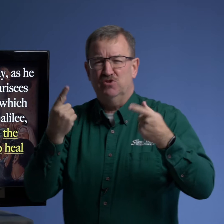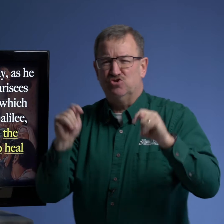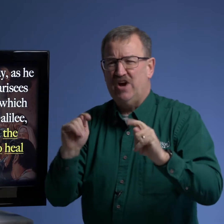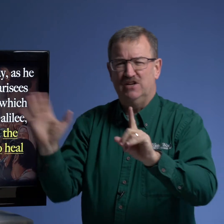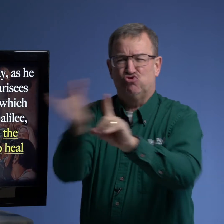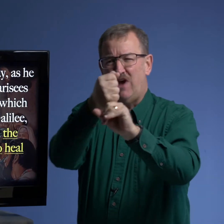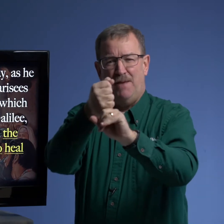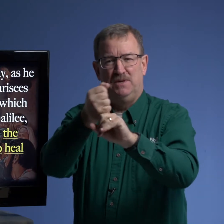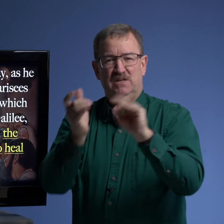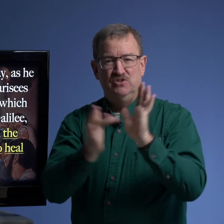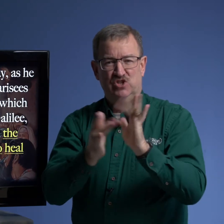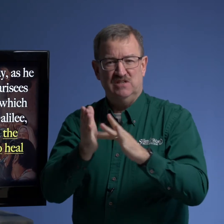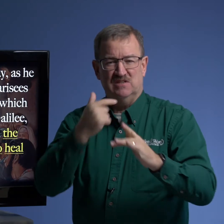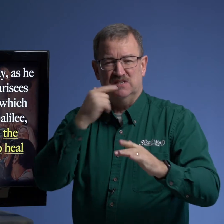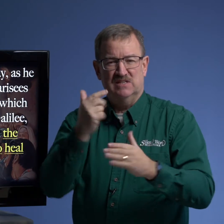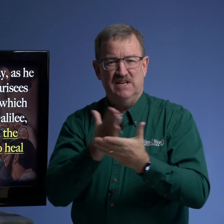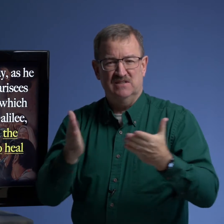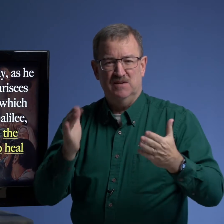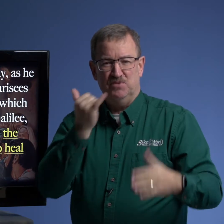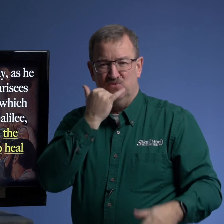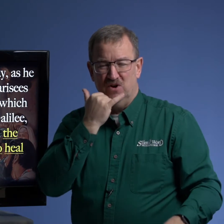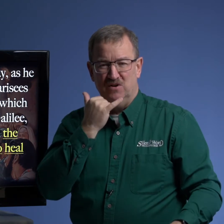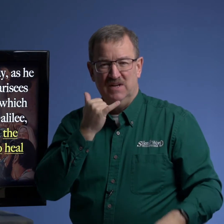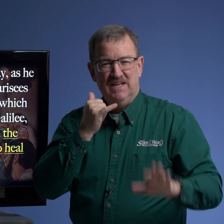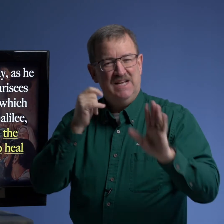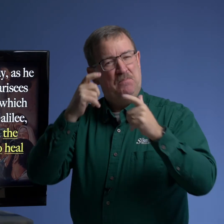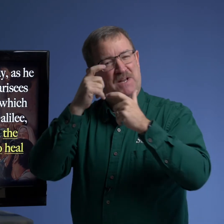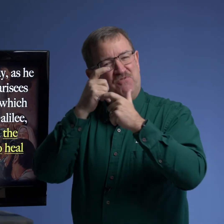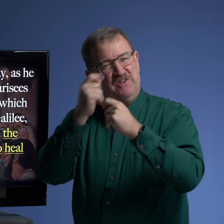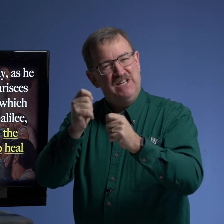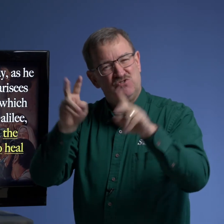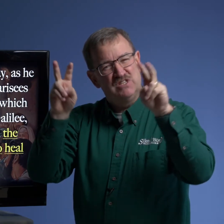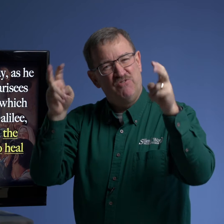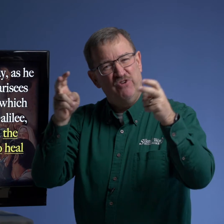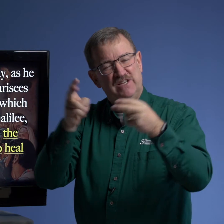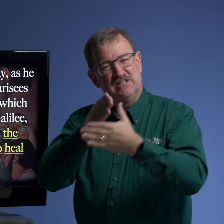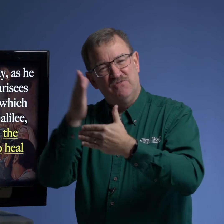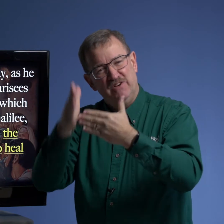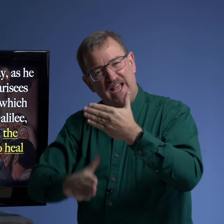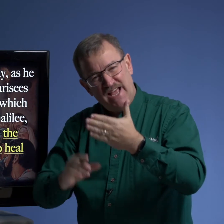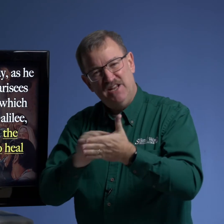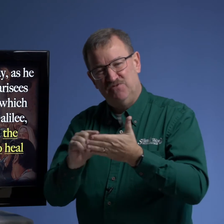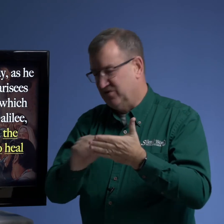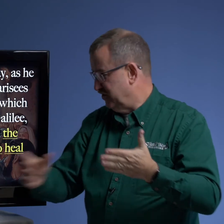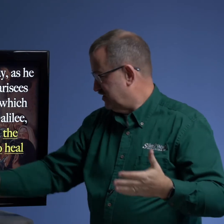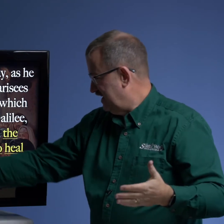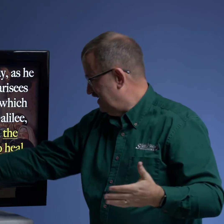were going to try to trap jesus and saying something wrong but a very interesting phrase at the very end of the verse here